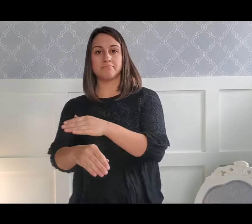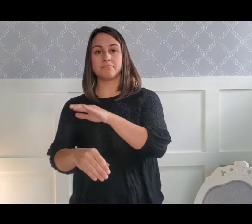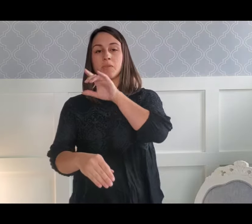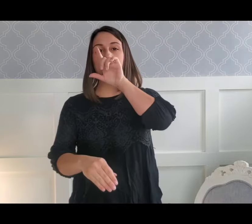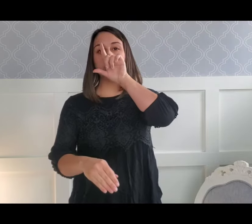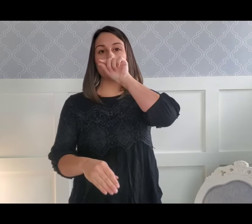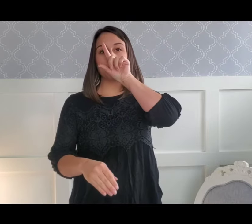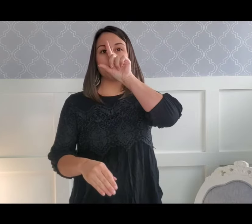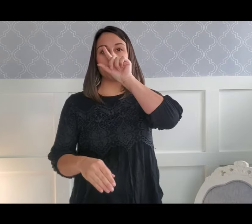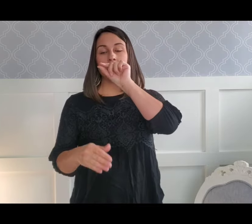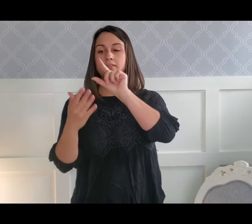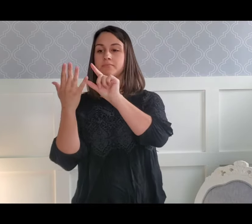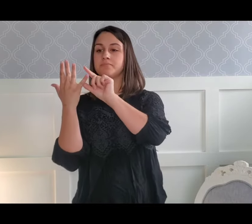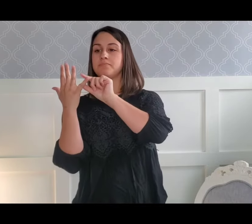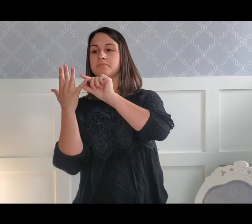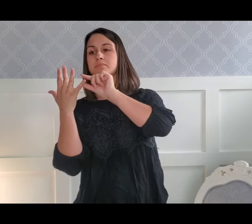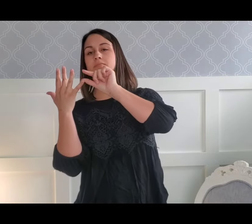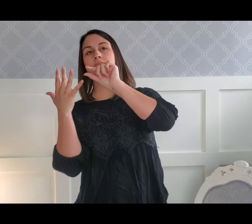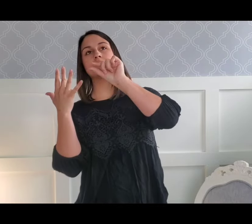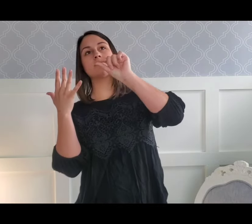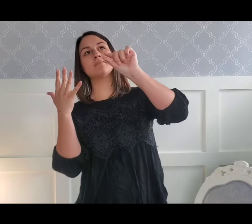play the dance?